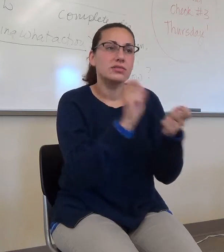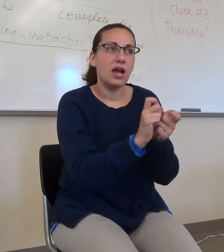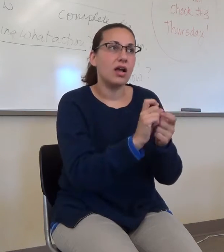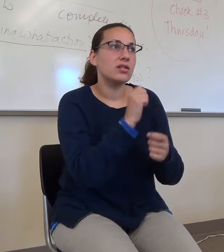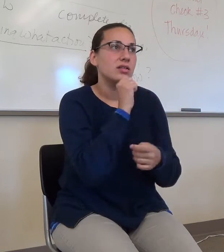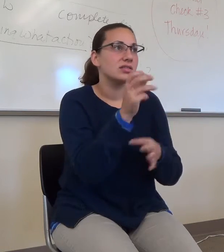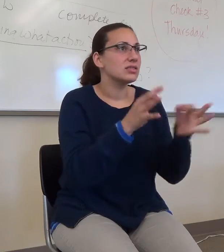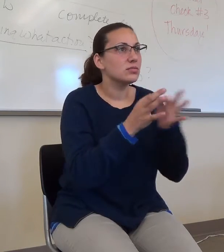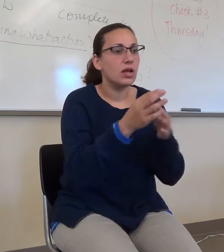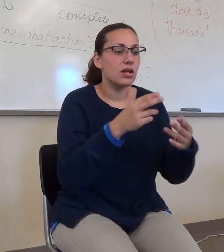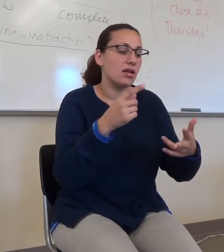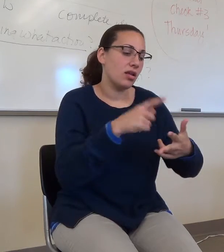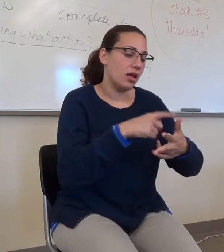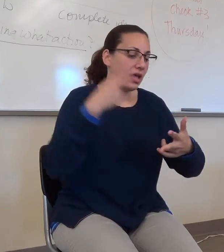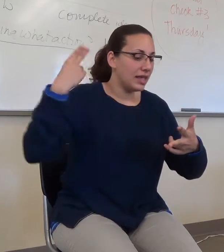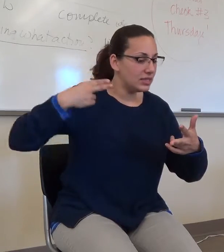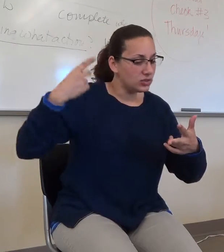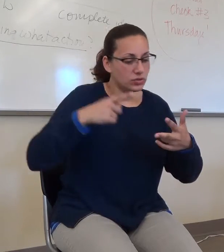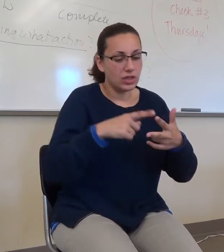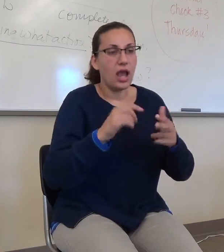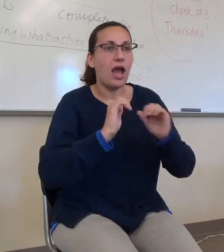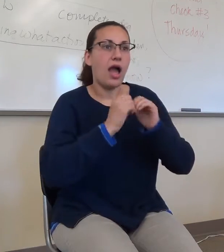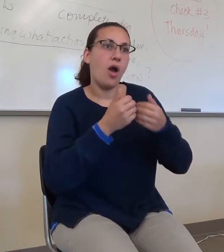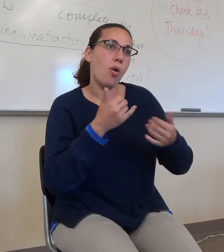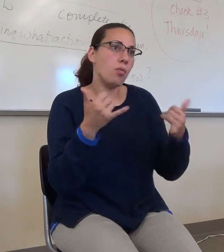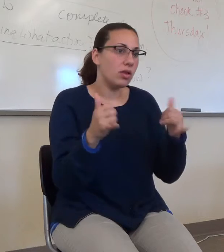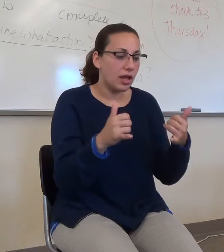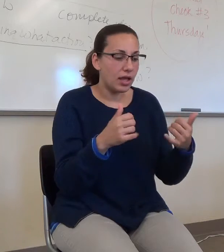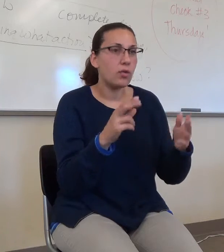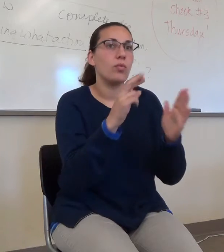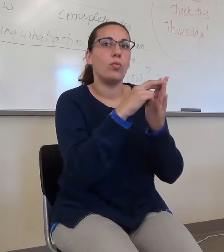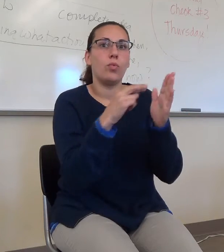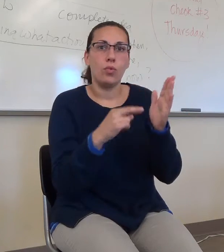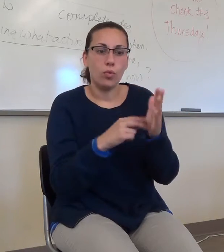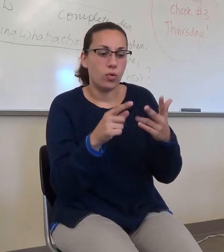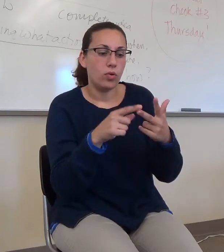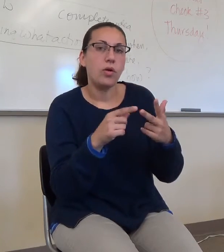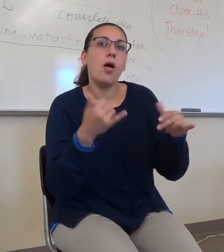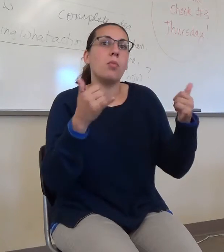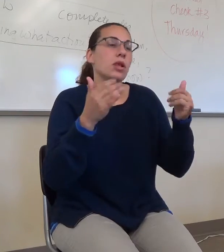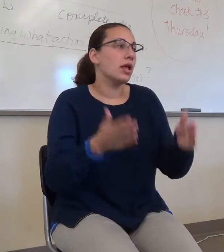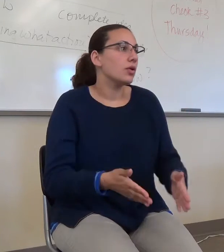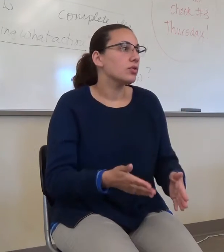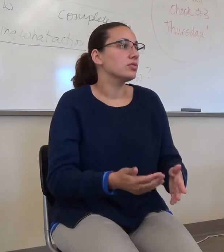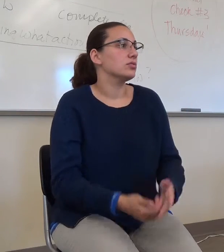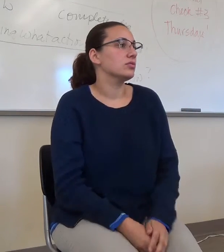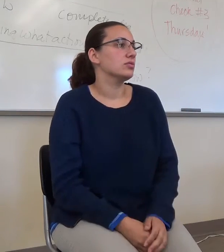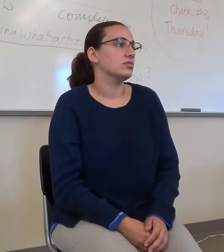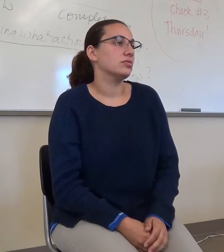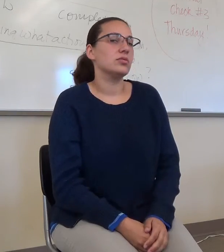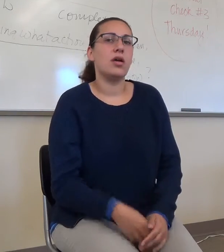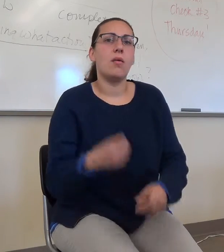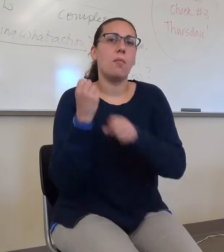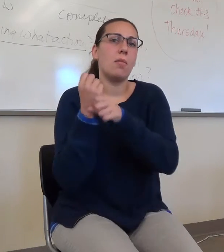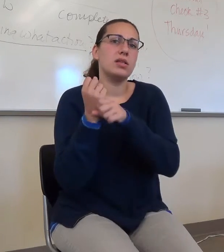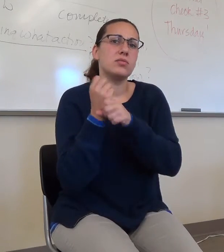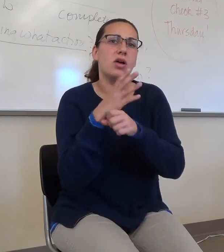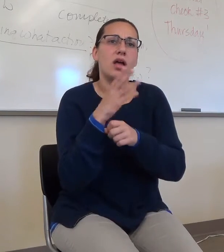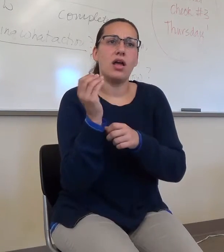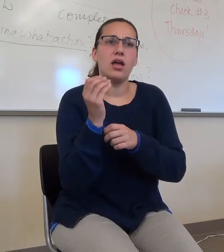how to play it, who all the players are. Baseball and? I think pastime.